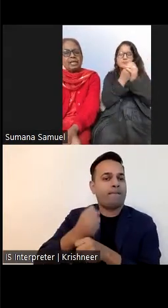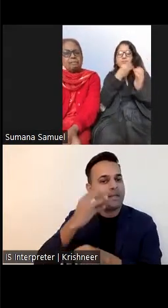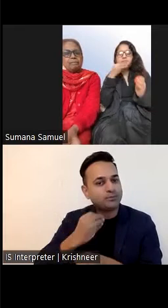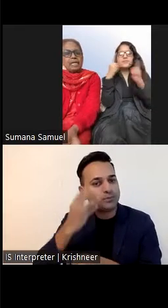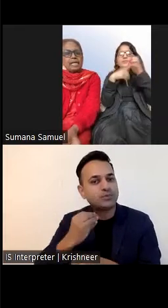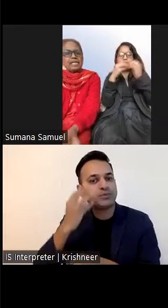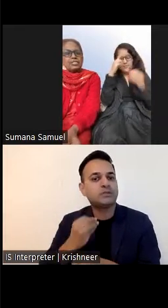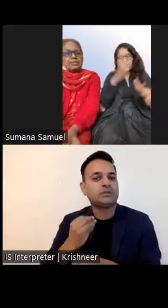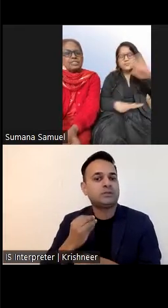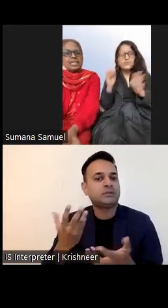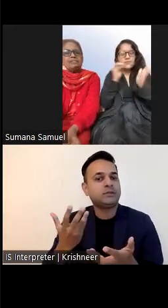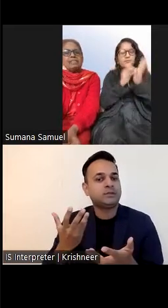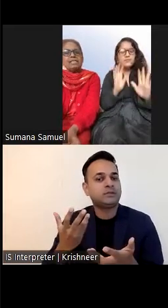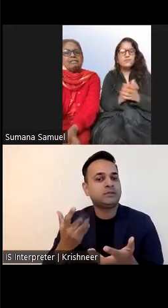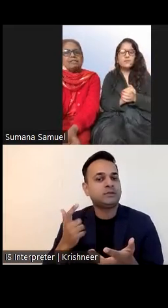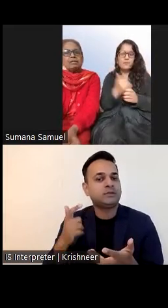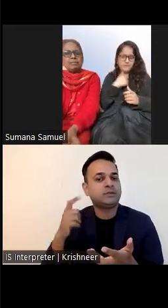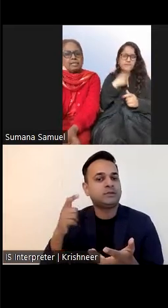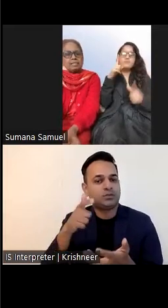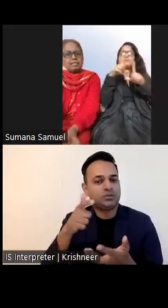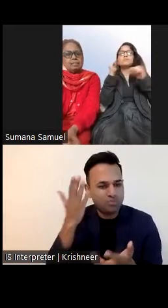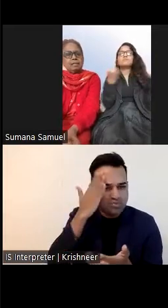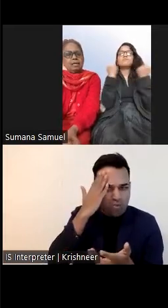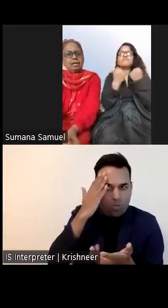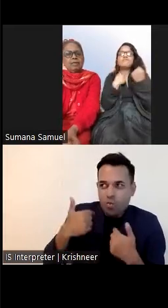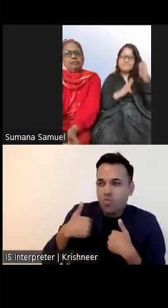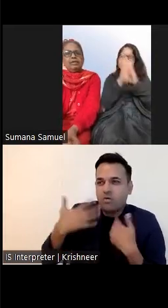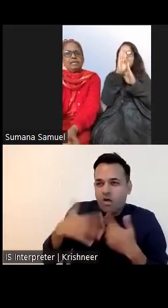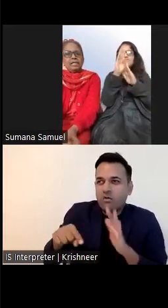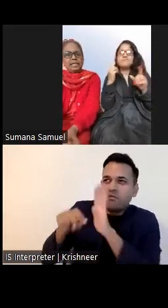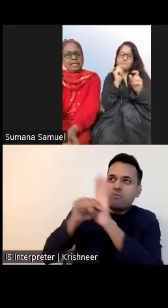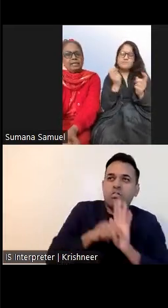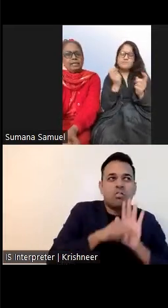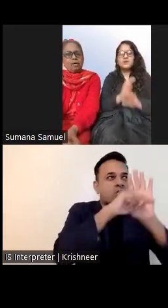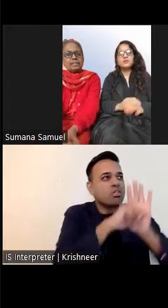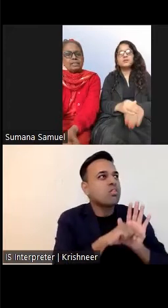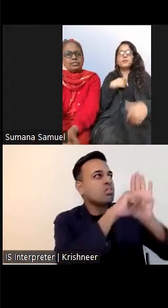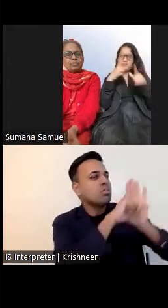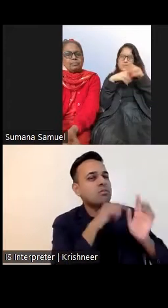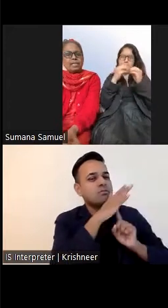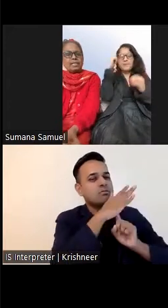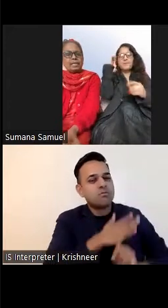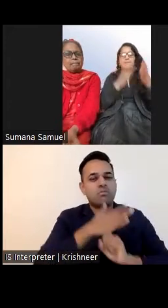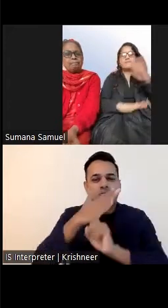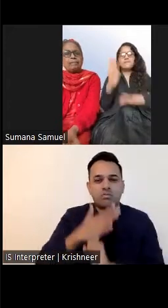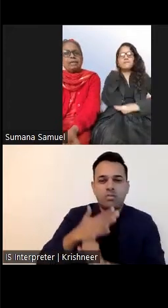discrimination free. Ensure safety in the workplace. We will need on-the-job